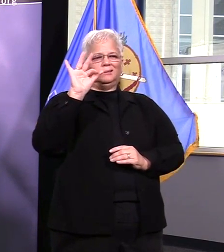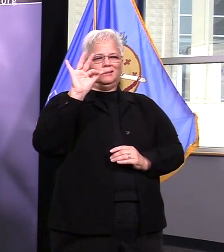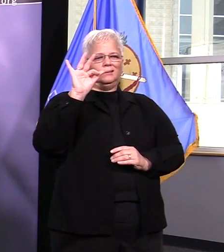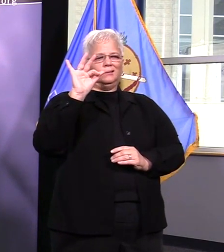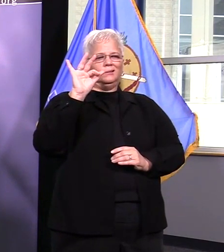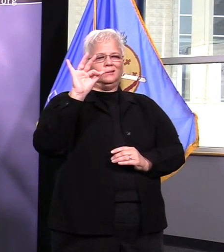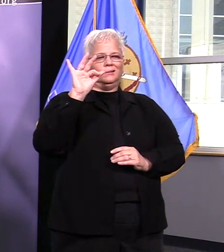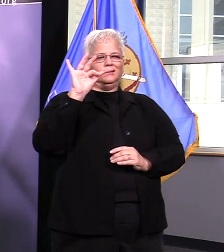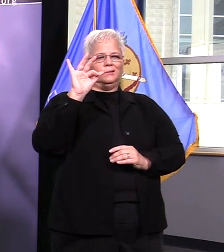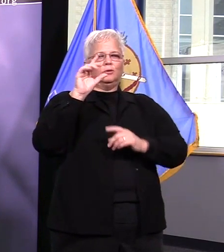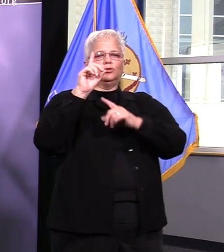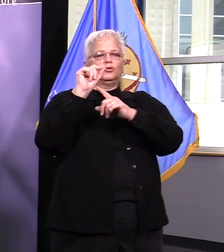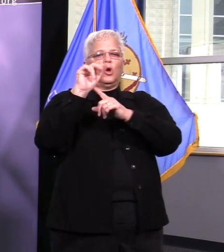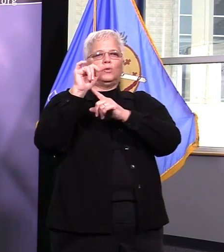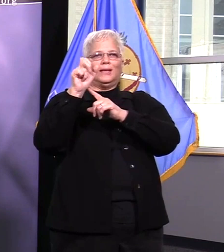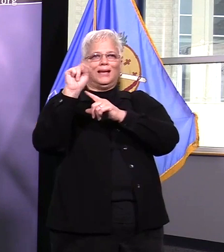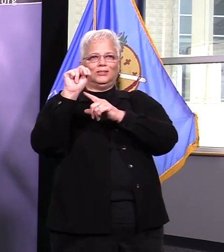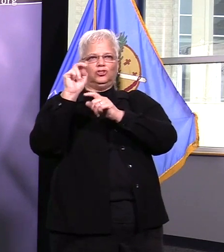.org